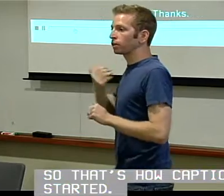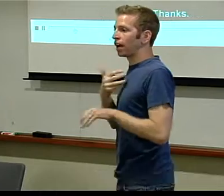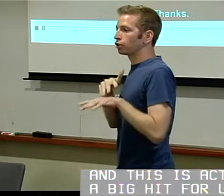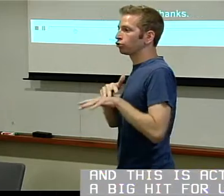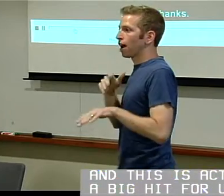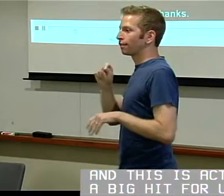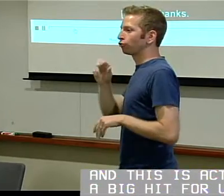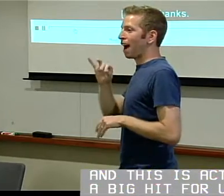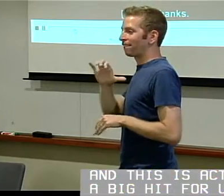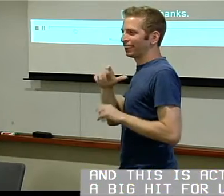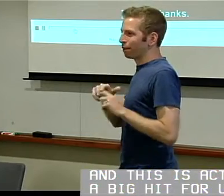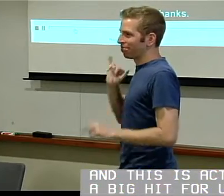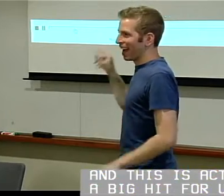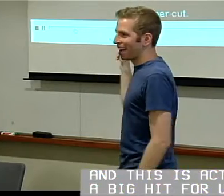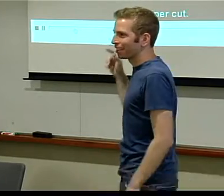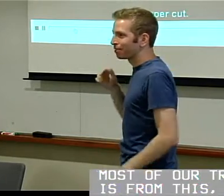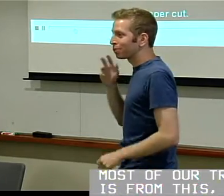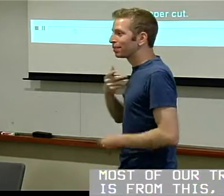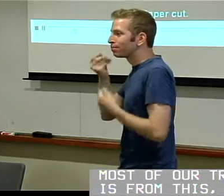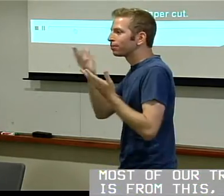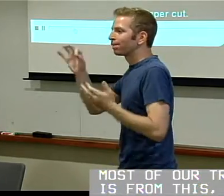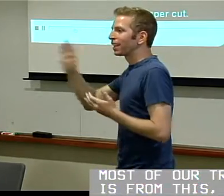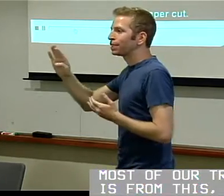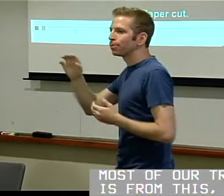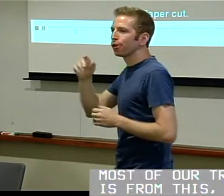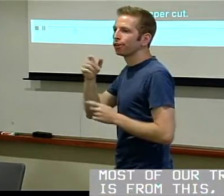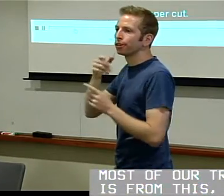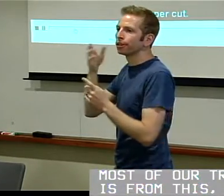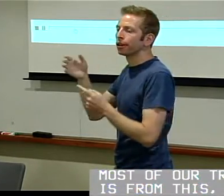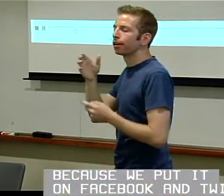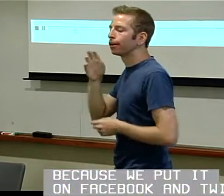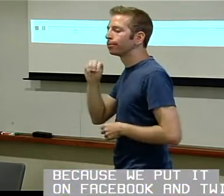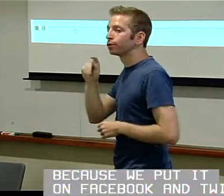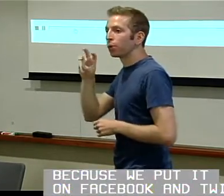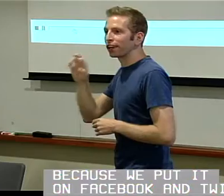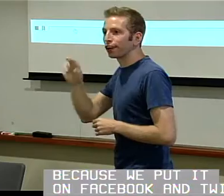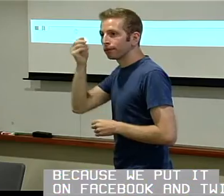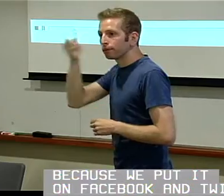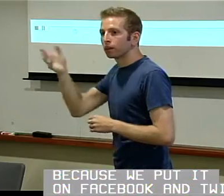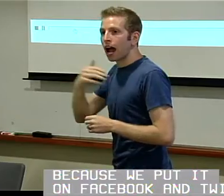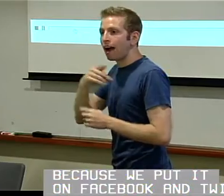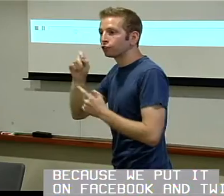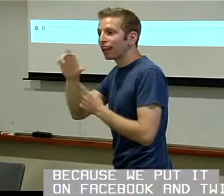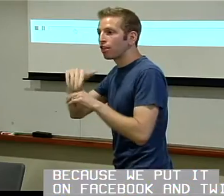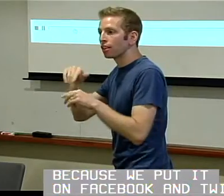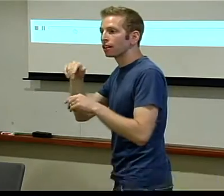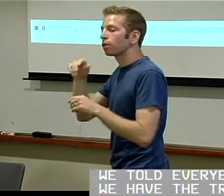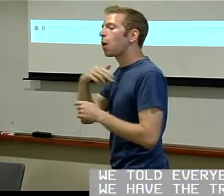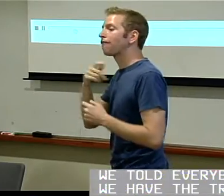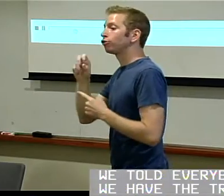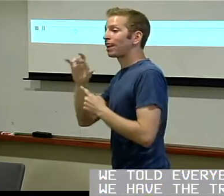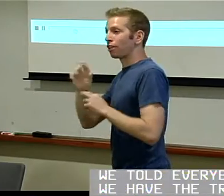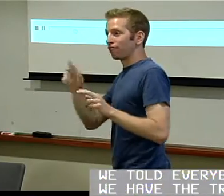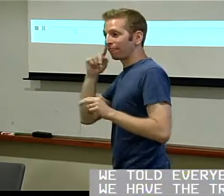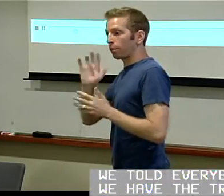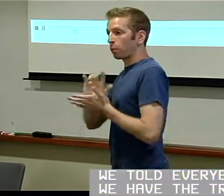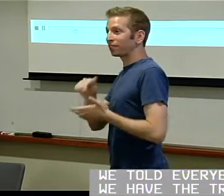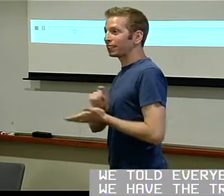this is actually a big hit for us. Most of our traffic is from this, because we put it on Facebook and Twitter. We told everybody we have the trailer